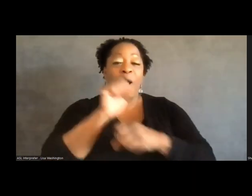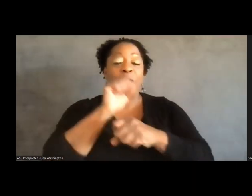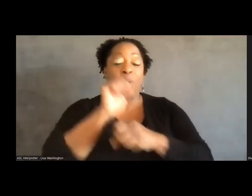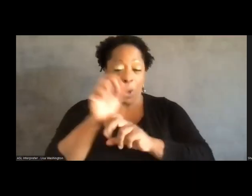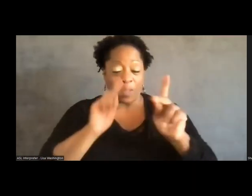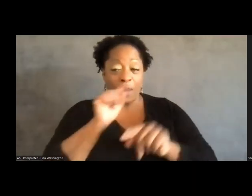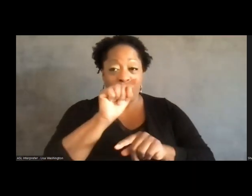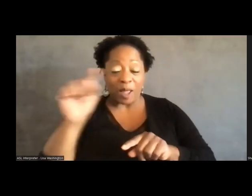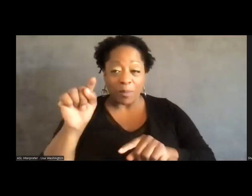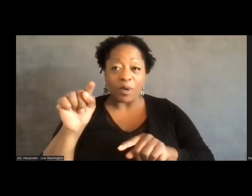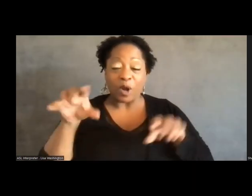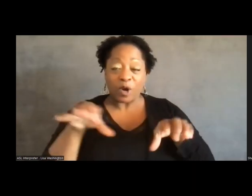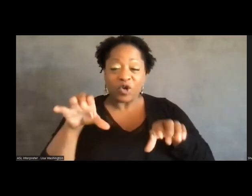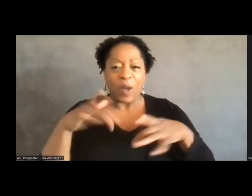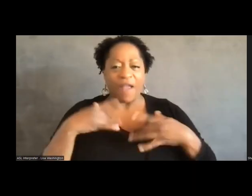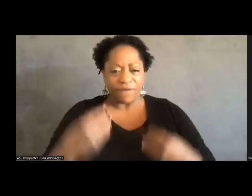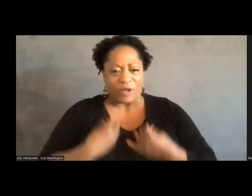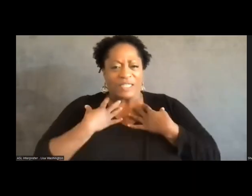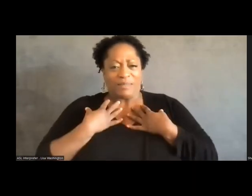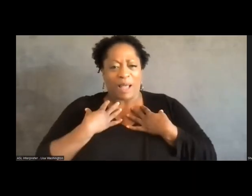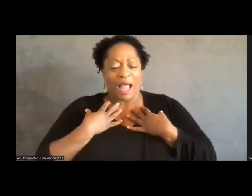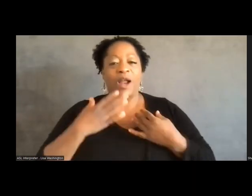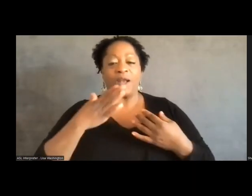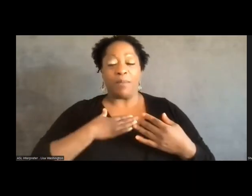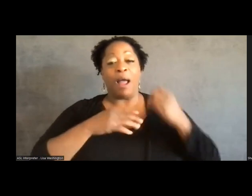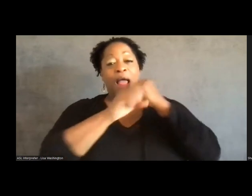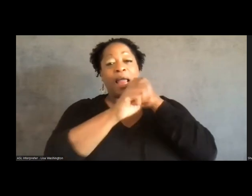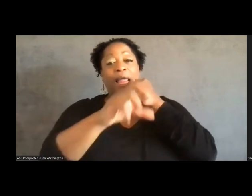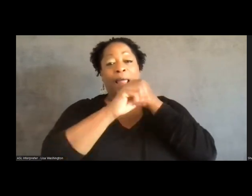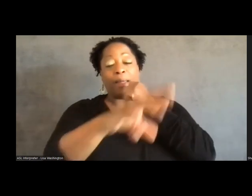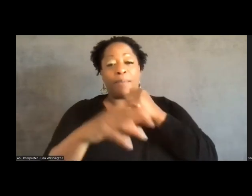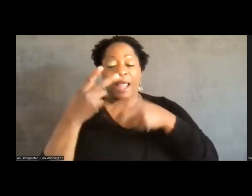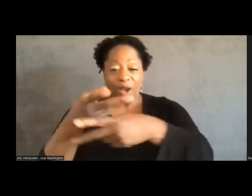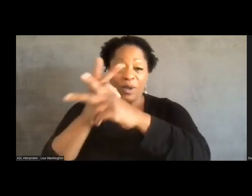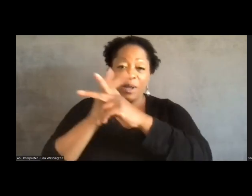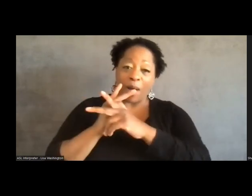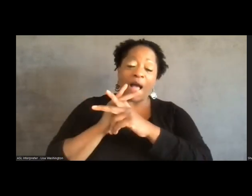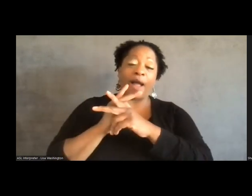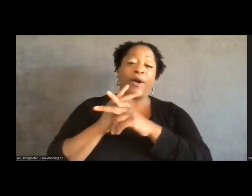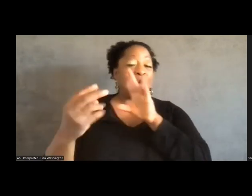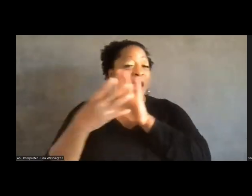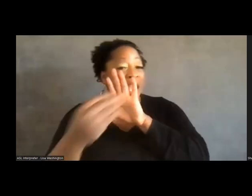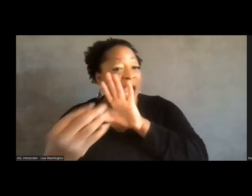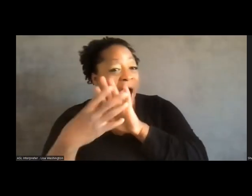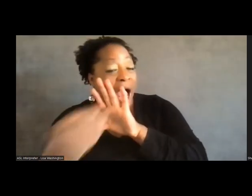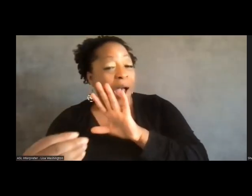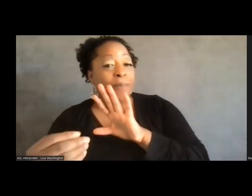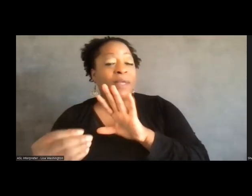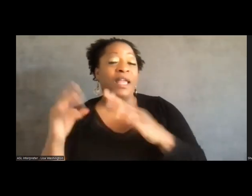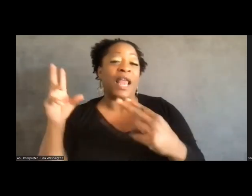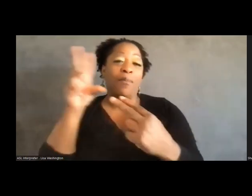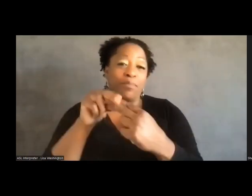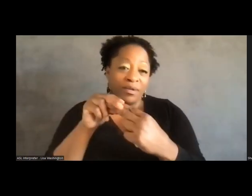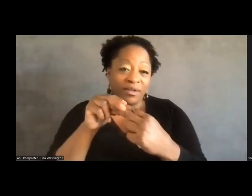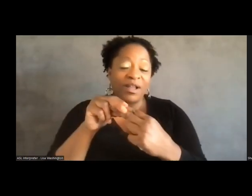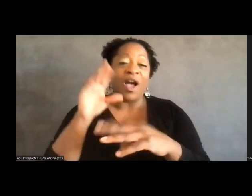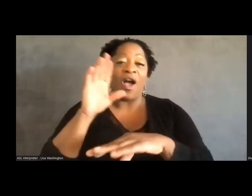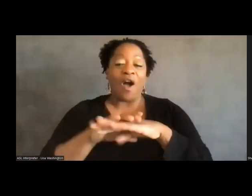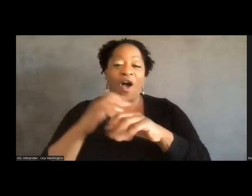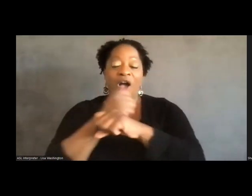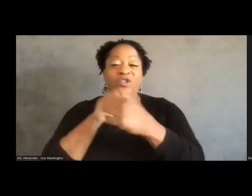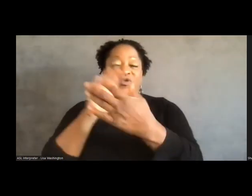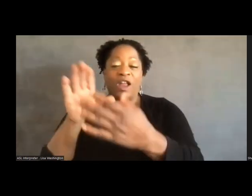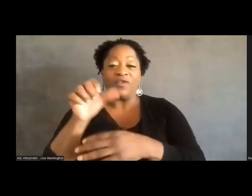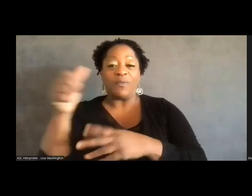doing. It's inspiring. In our campaign, we borrowed and imitated and loved on strategies from other places a